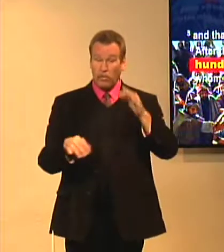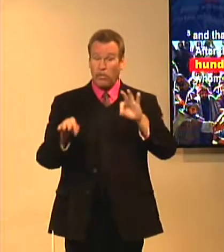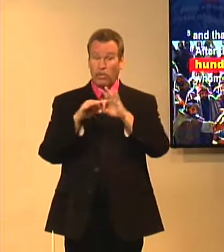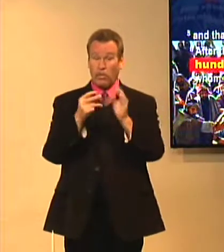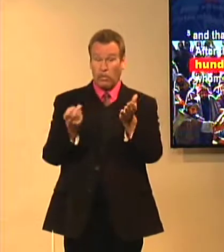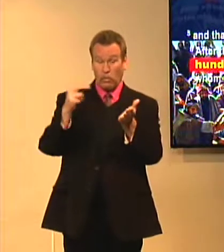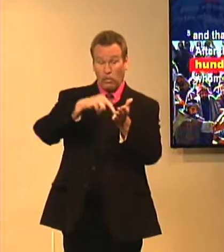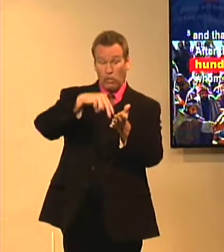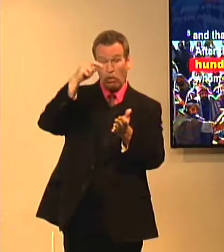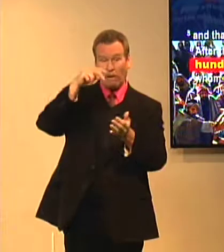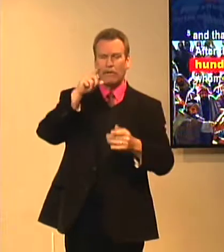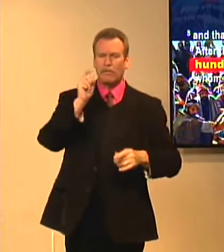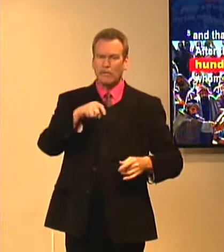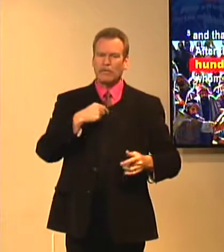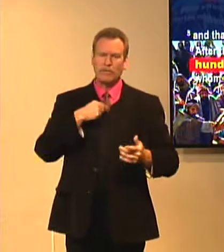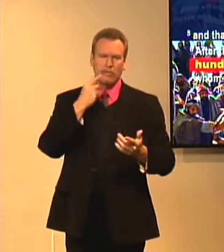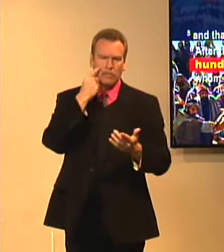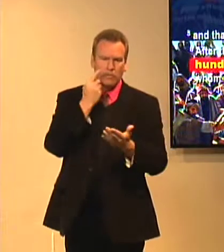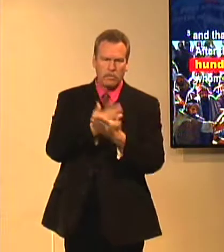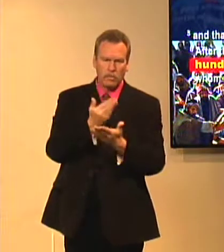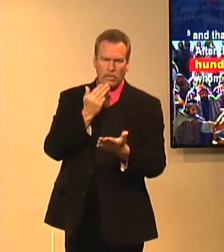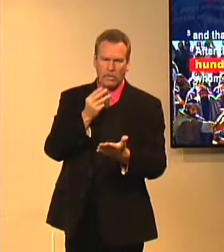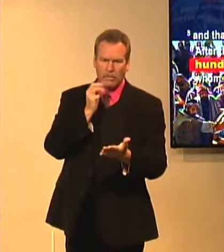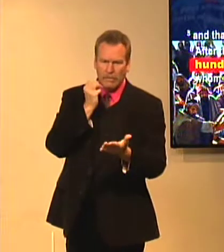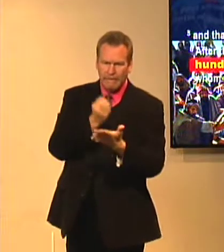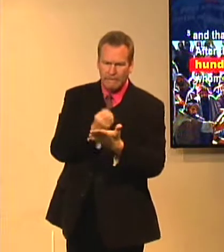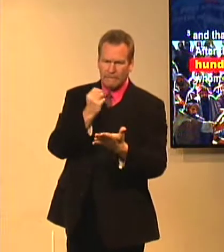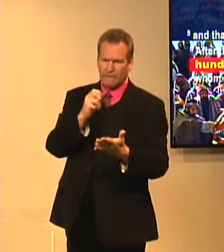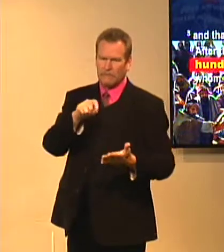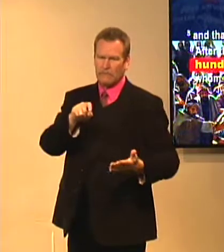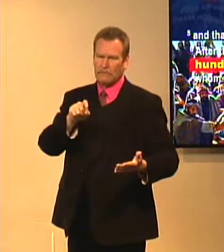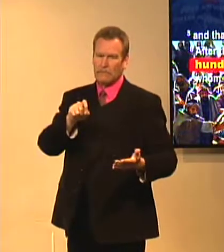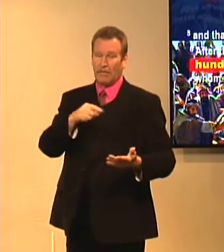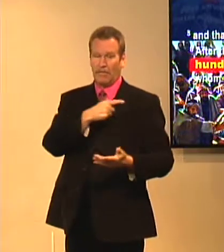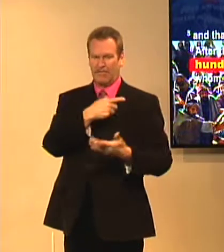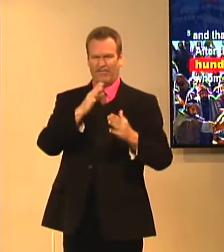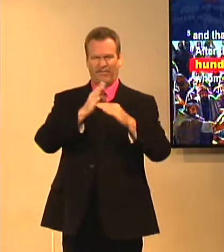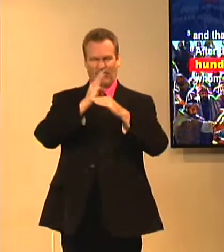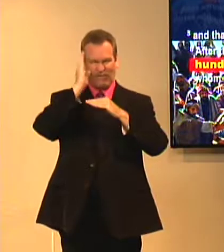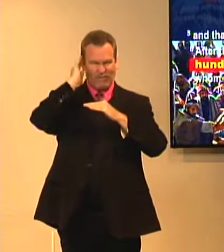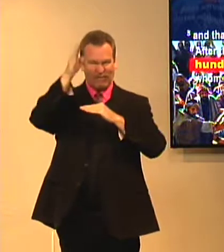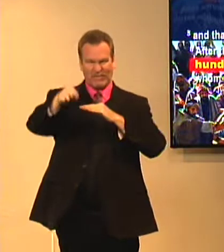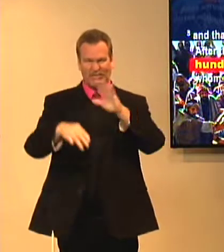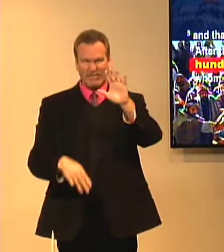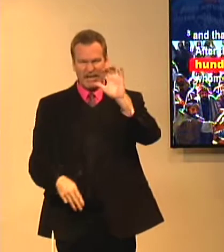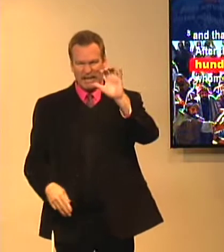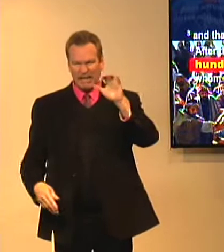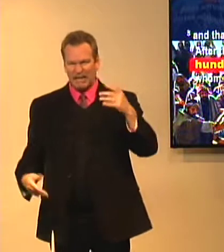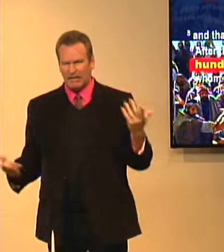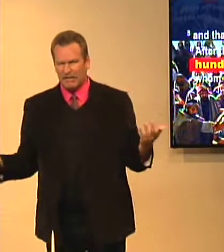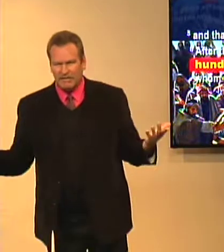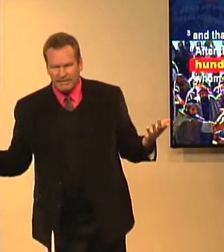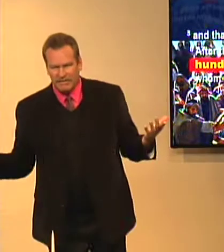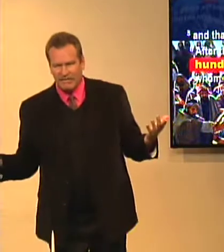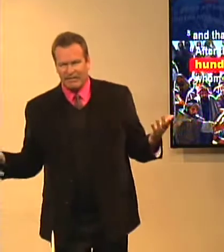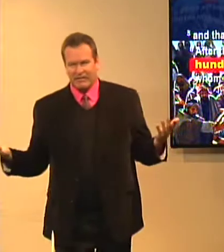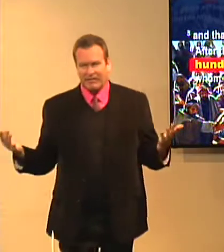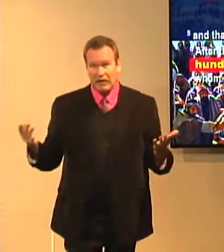That's something made up. A deed had happened and there were so many people who could verify that. Again, it was over five hundred